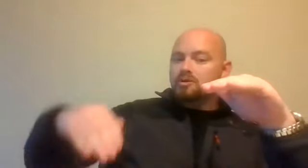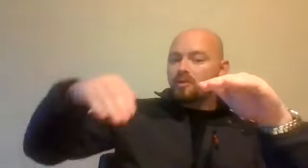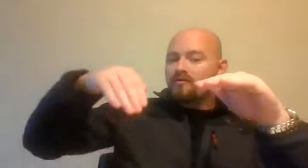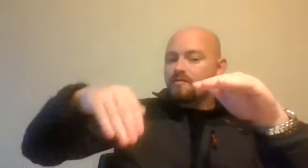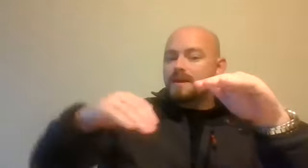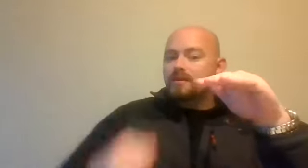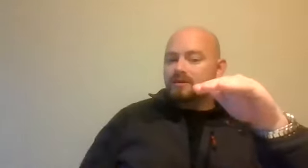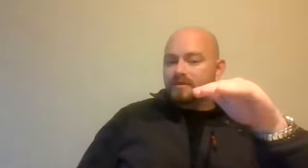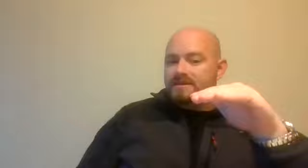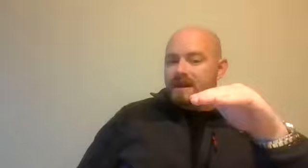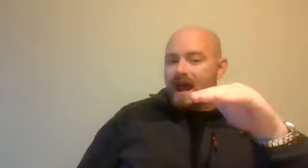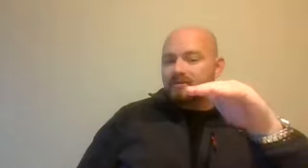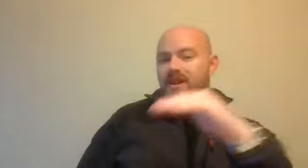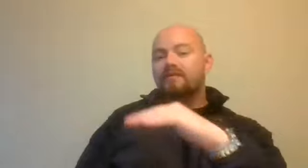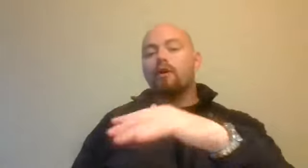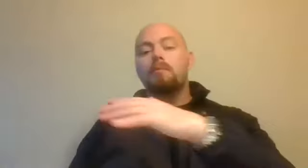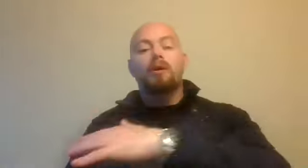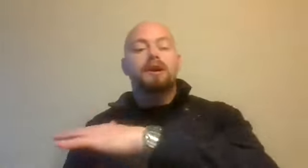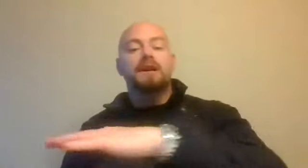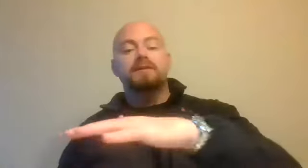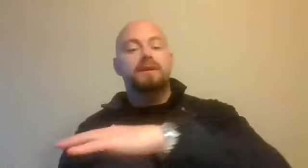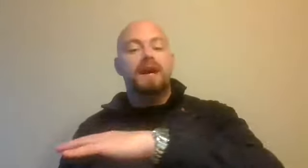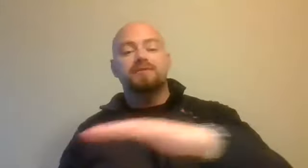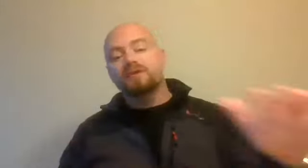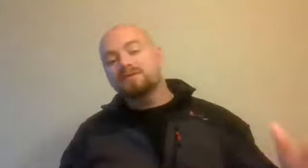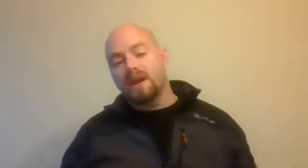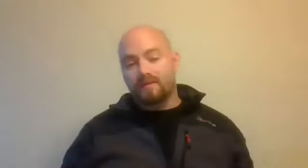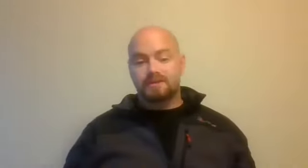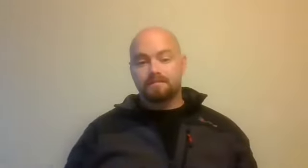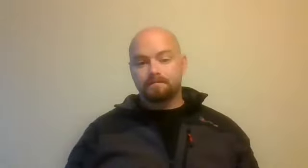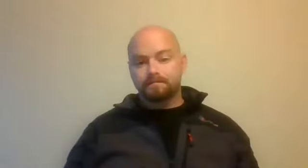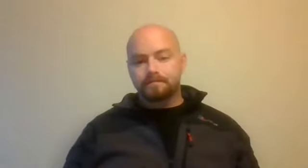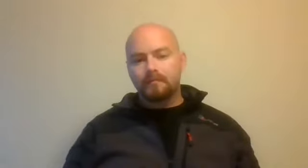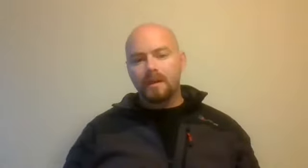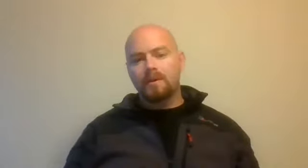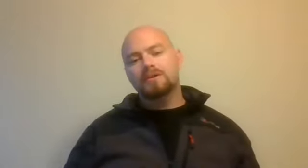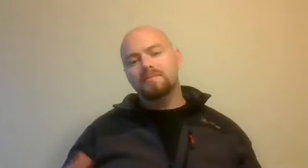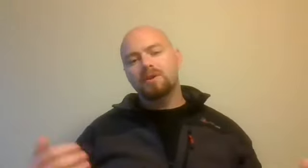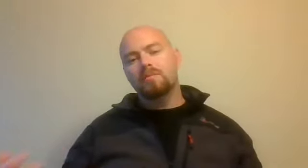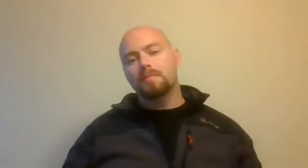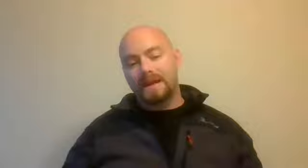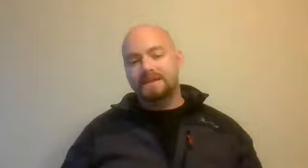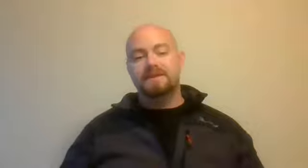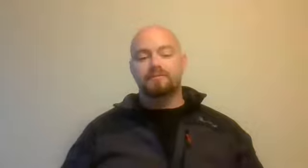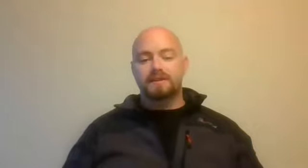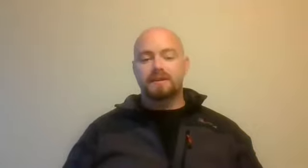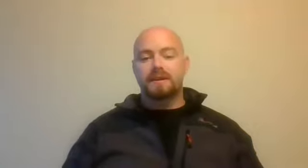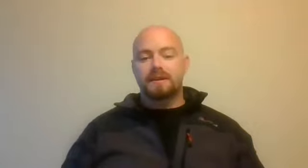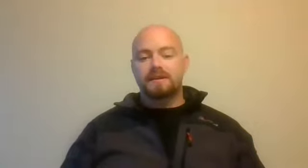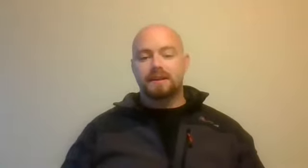much more familiar with the risk and are therefore more likely to engage in risk behaviours because they've become complacent to the risk, as